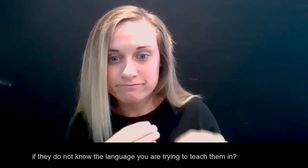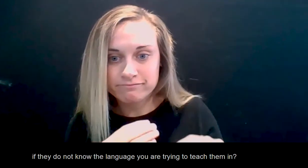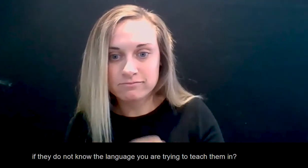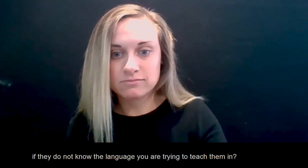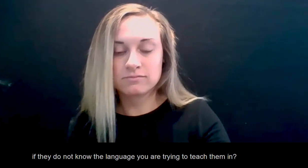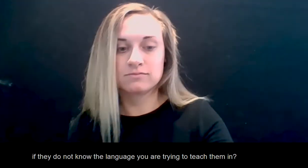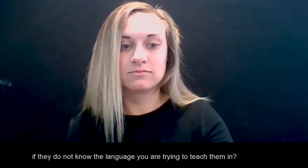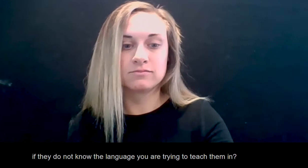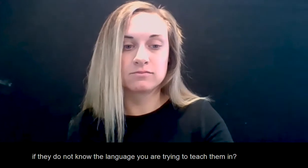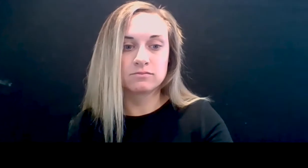to teach them in?